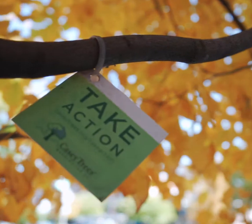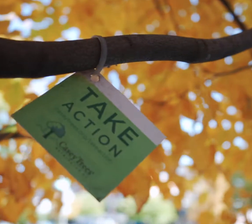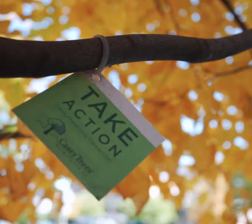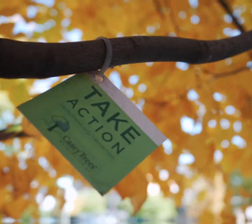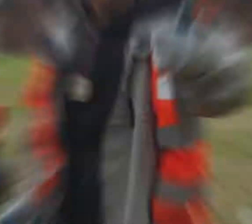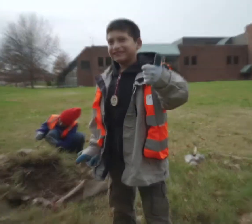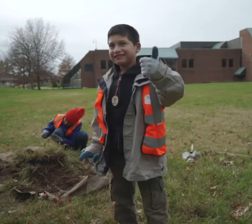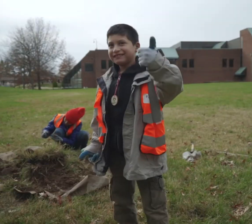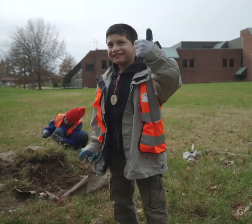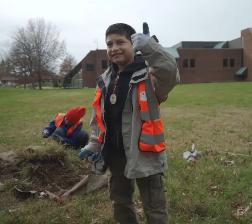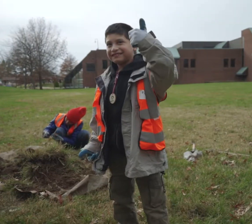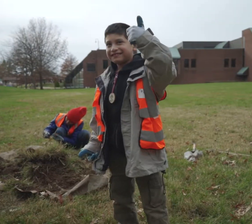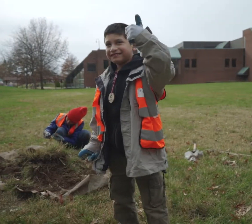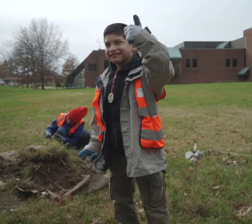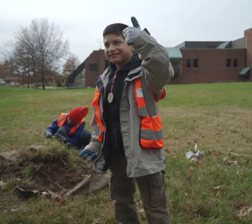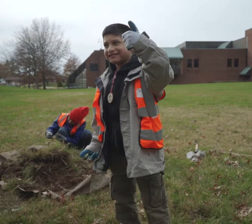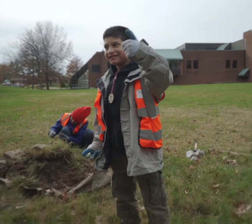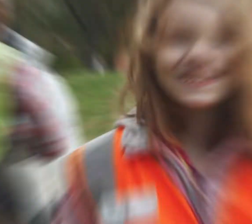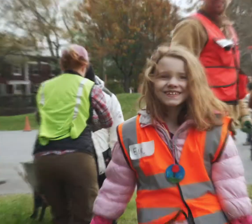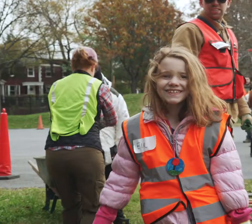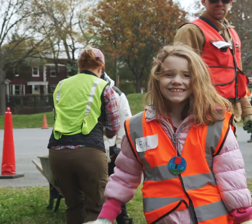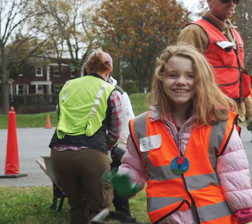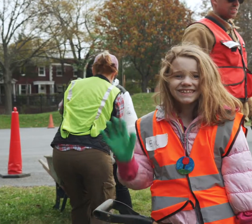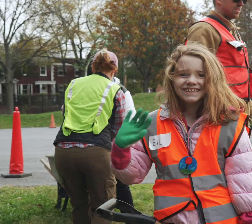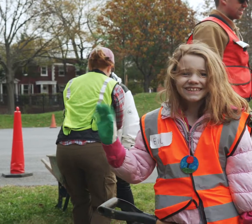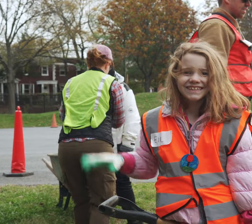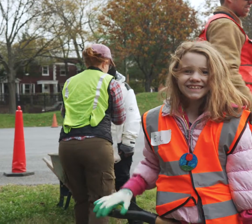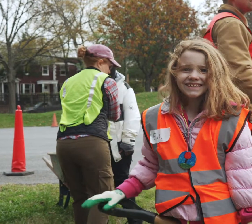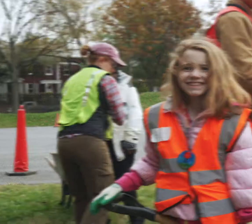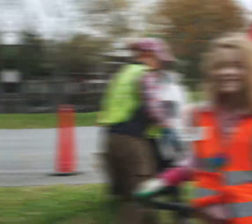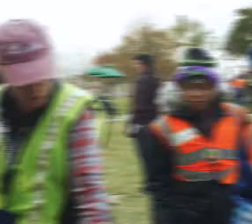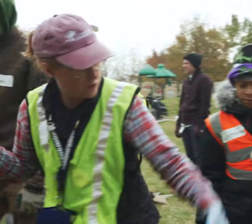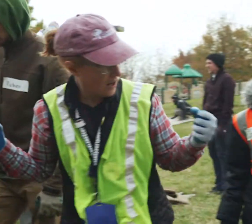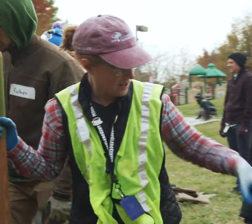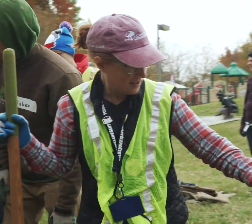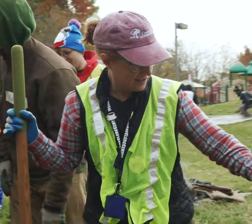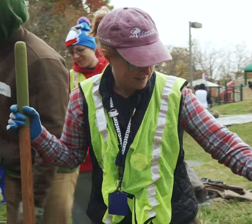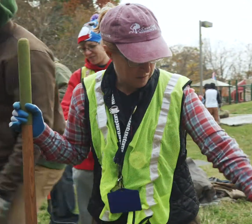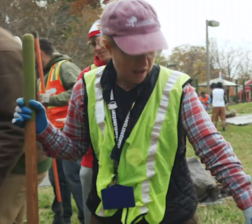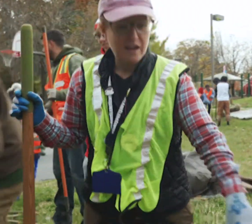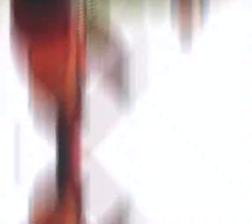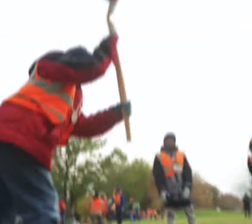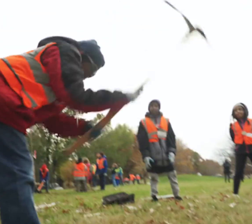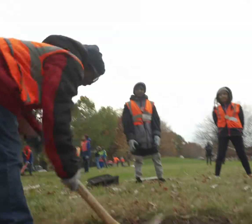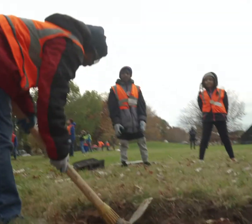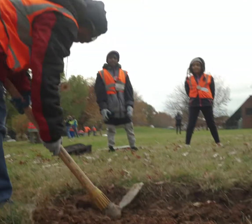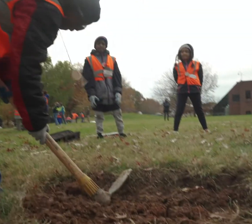There's no place like Kendall, there's no place like Gallaudet. It's almost like an island in some ways. It's our very special place